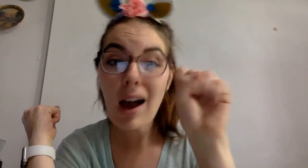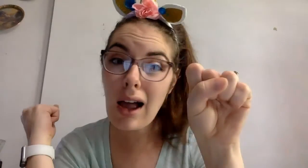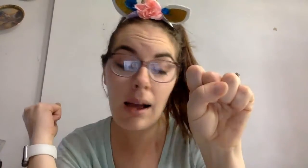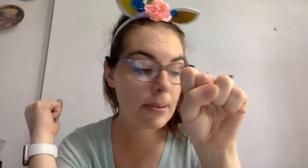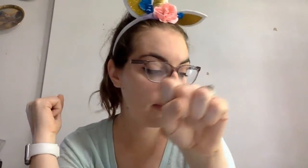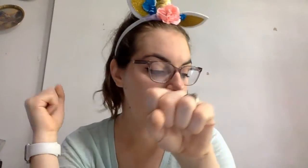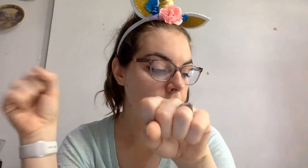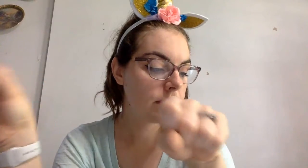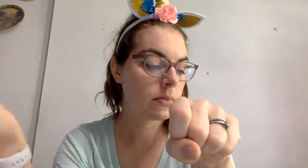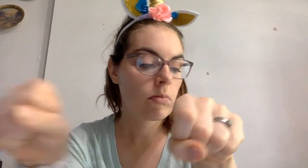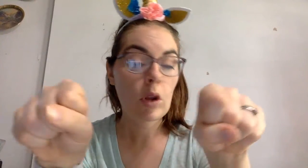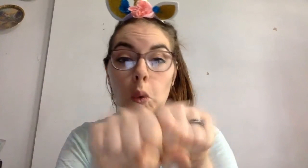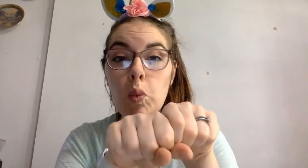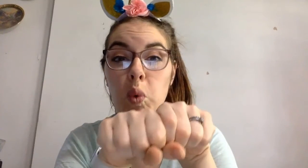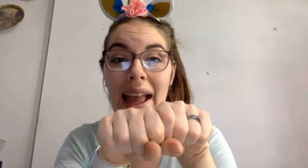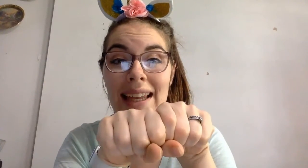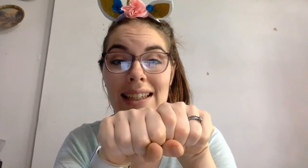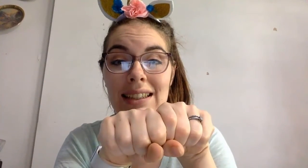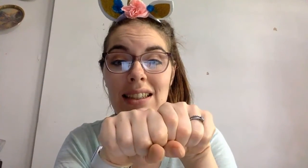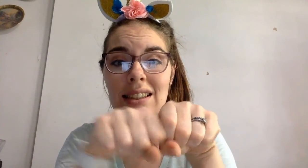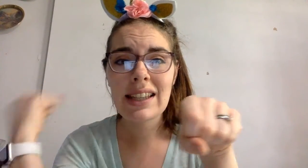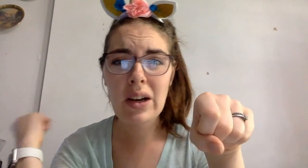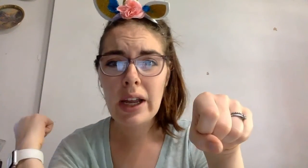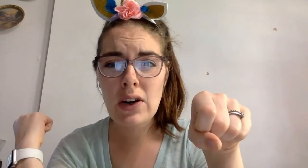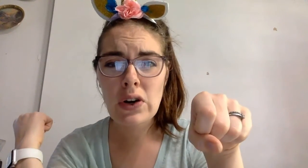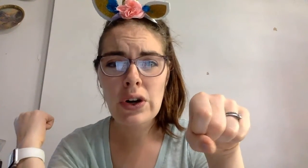Op. Red. Take away ur.